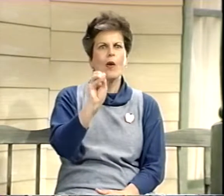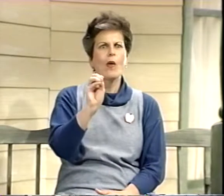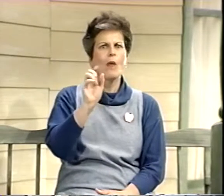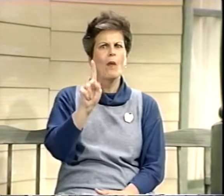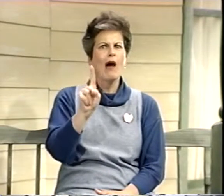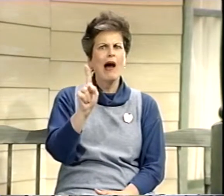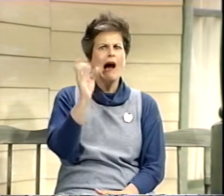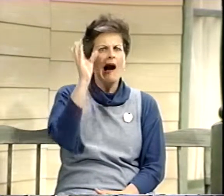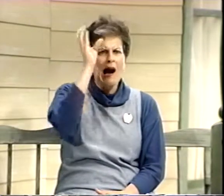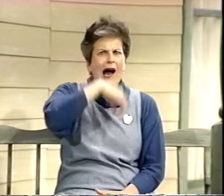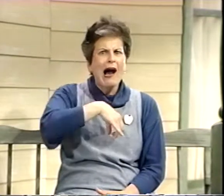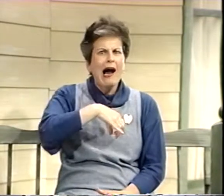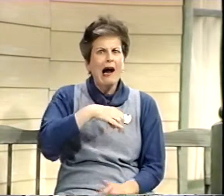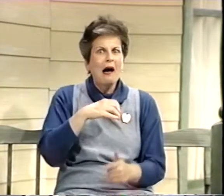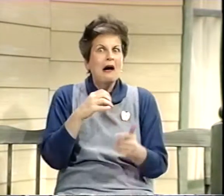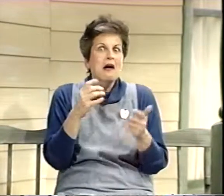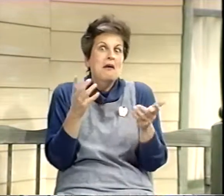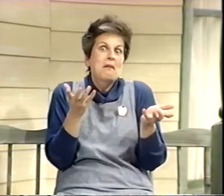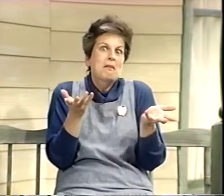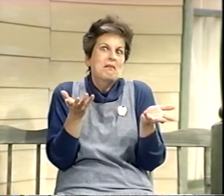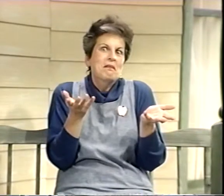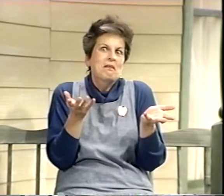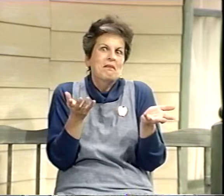3601. Isn't that strange?